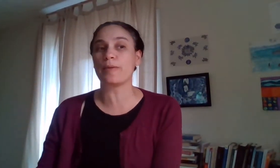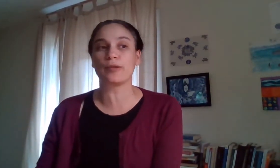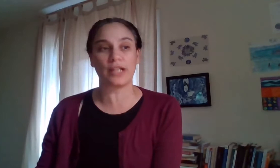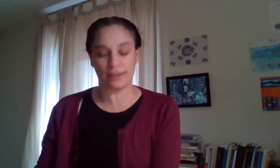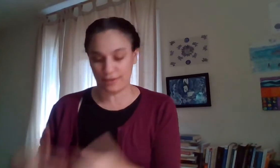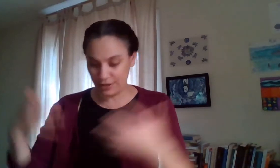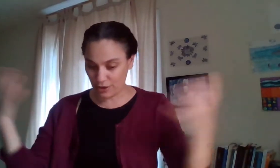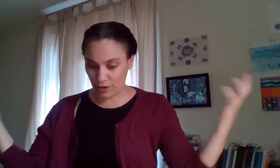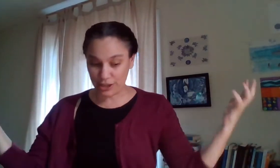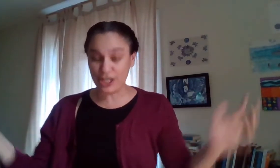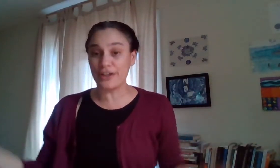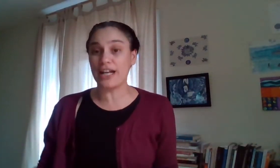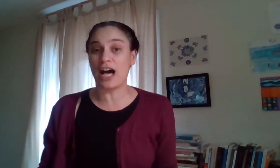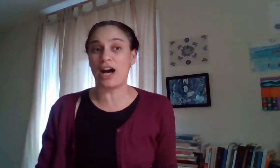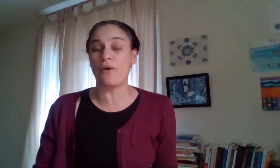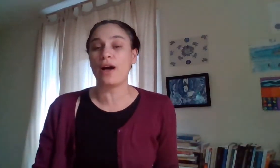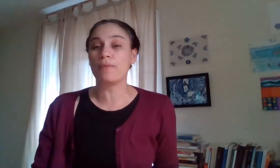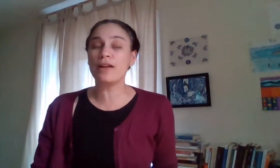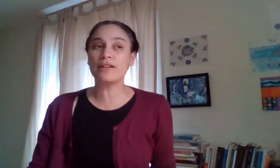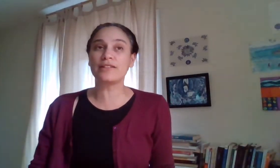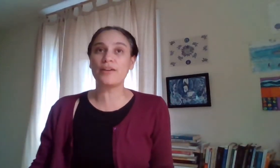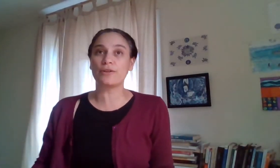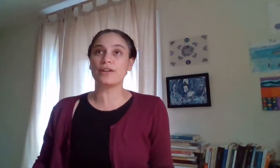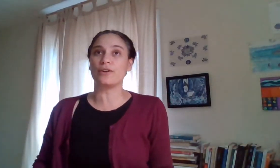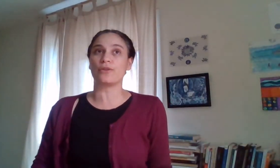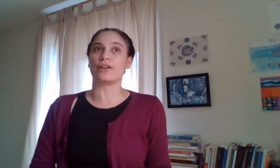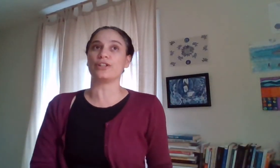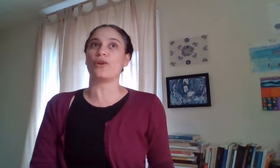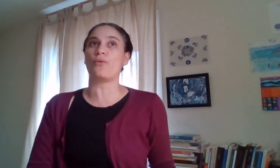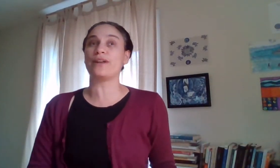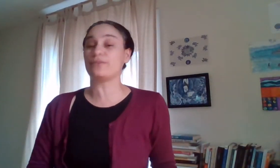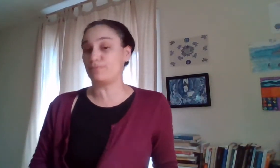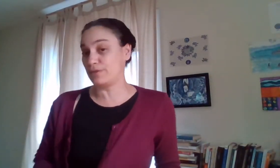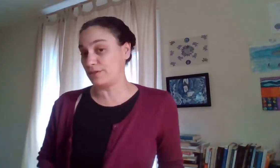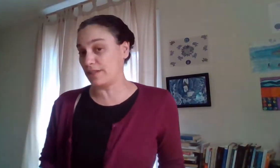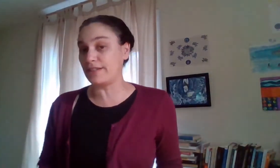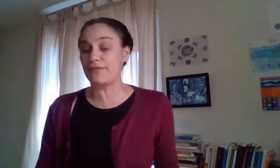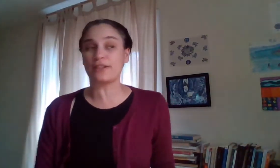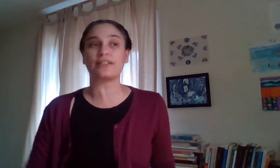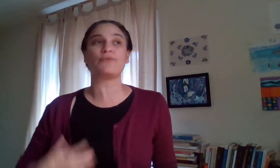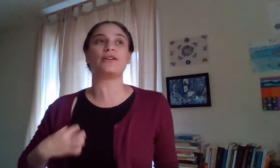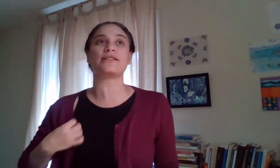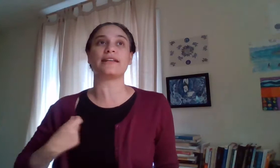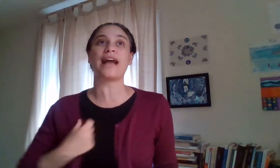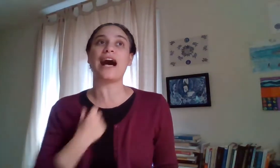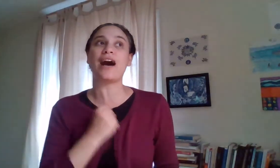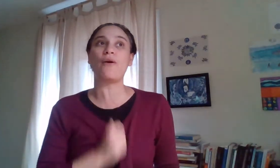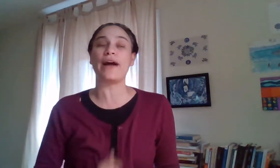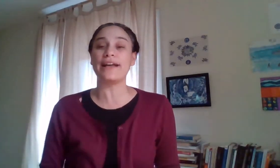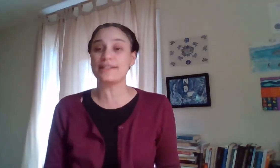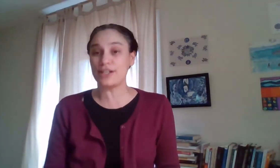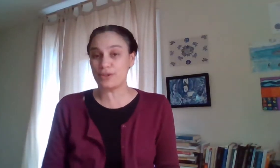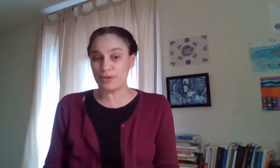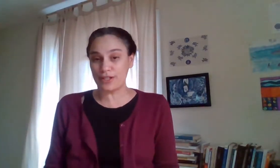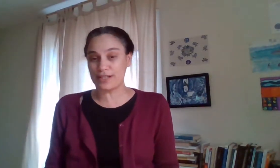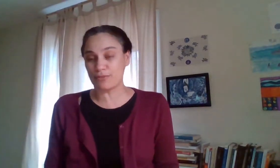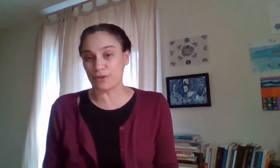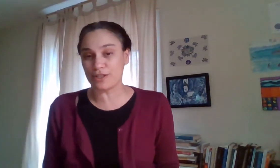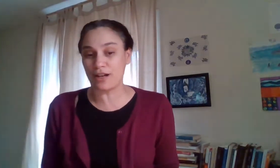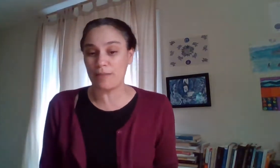people that you know are sharing how blocked they were or you know what the difficulty was and how as they took this workshop